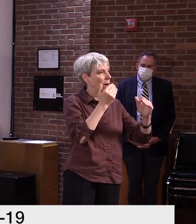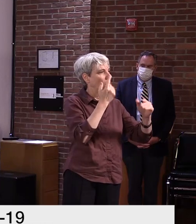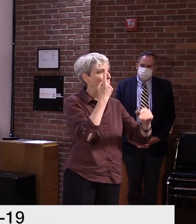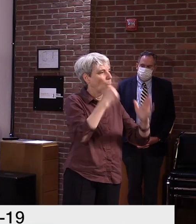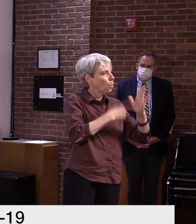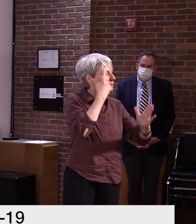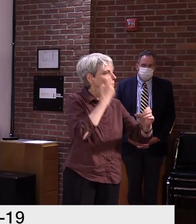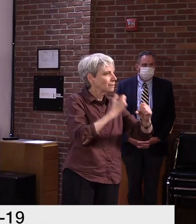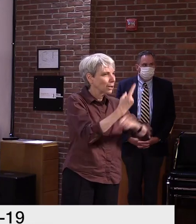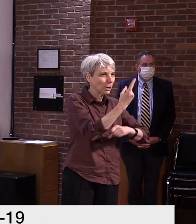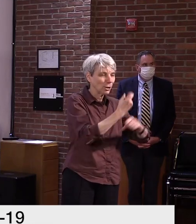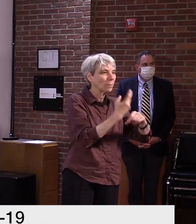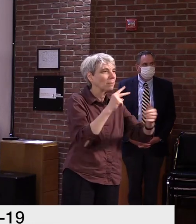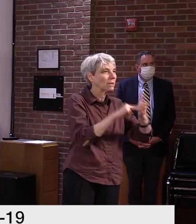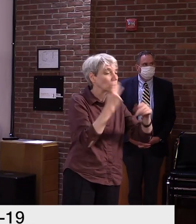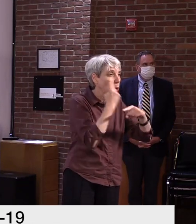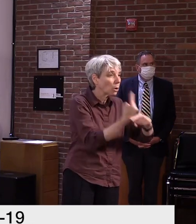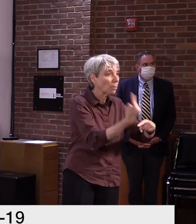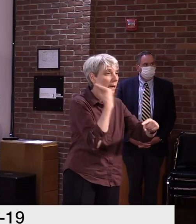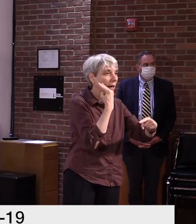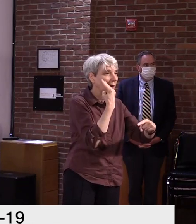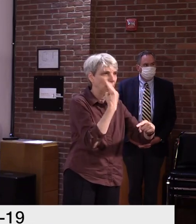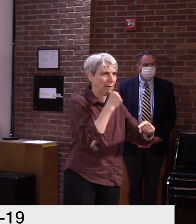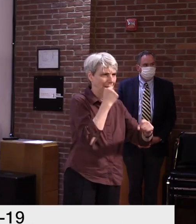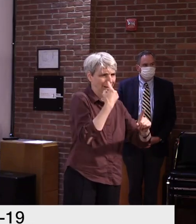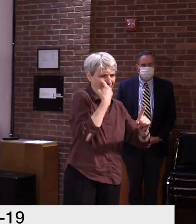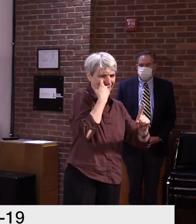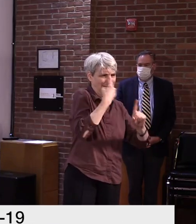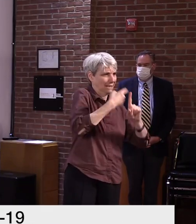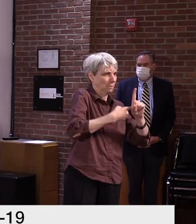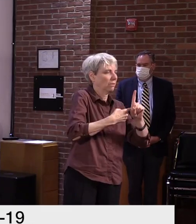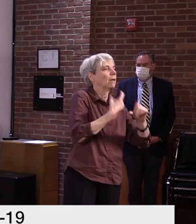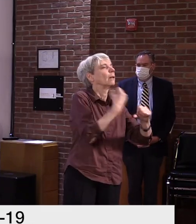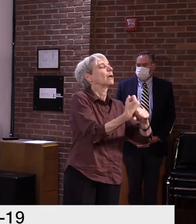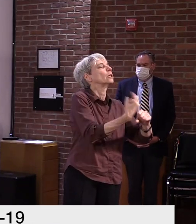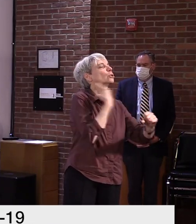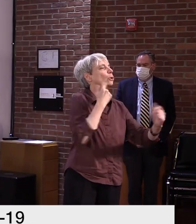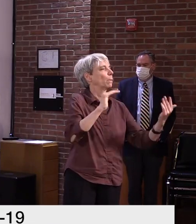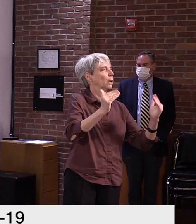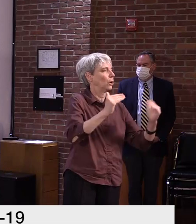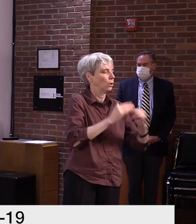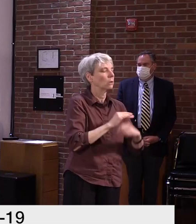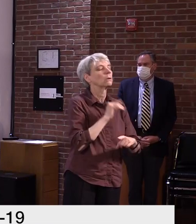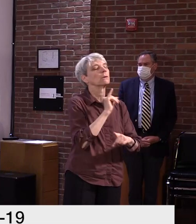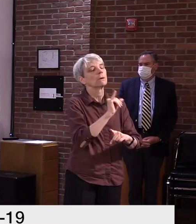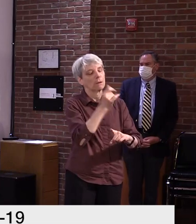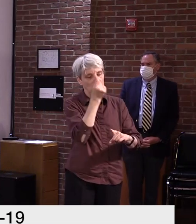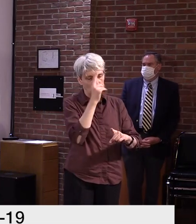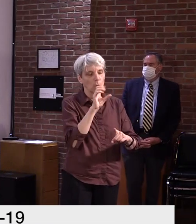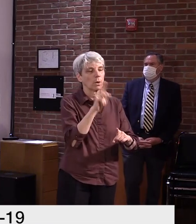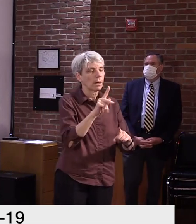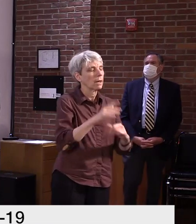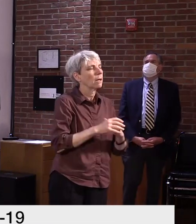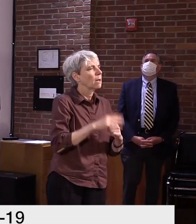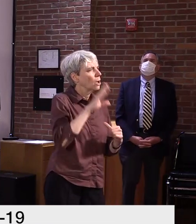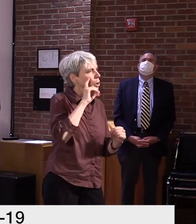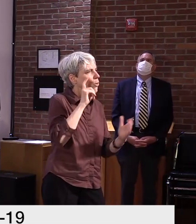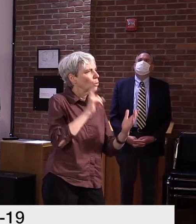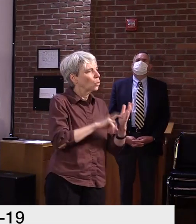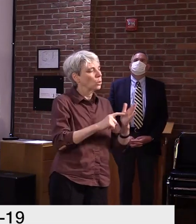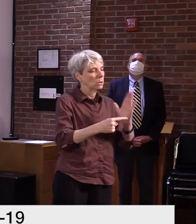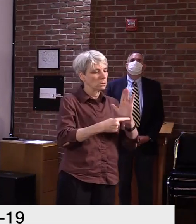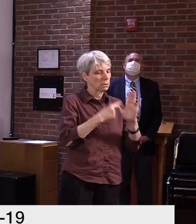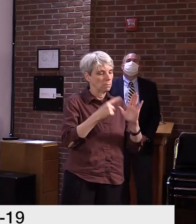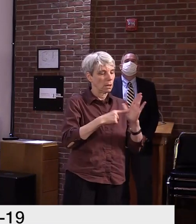look back, we're looking back a year, not just the prior month. Well, two things occurred to me. One is that sometimes that number will go